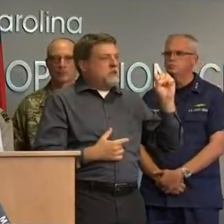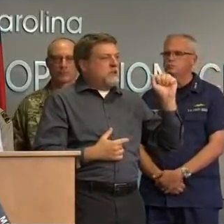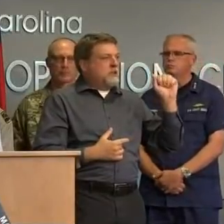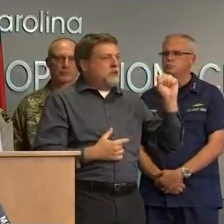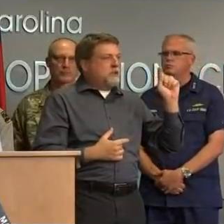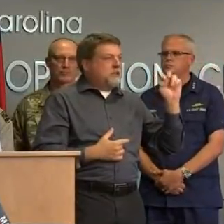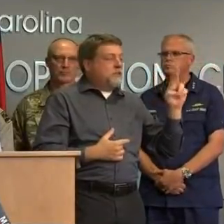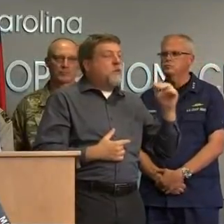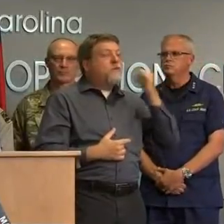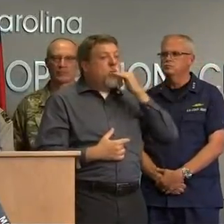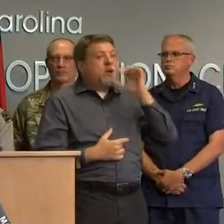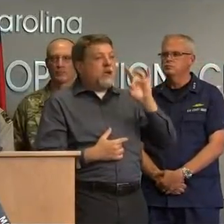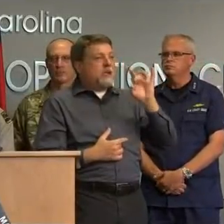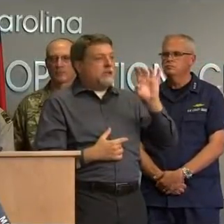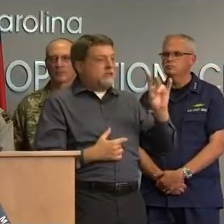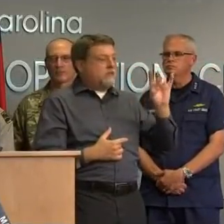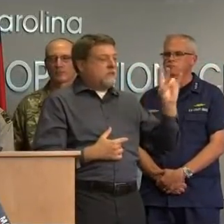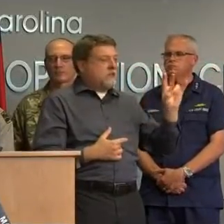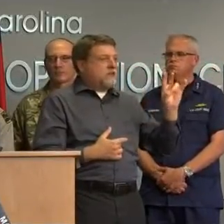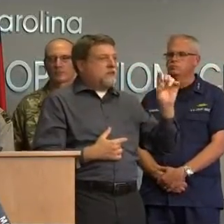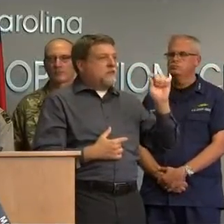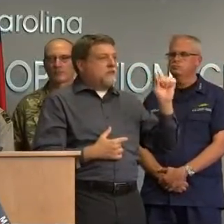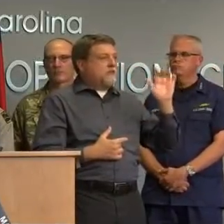-5-NO-SCAM